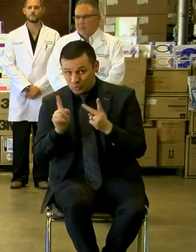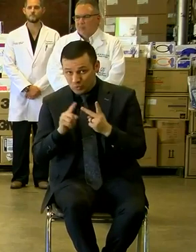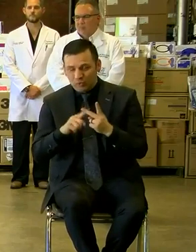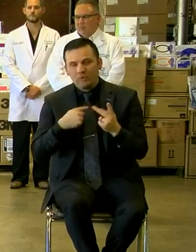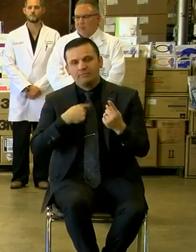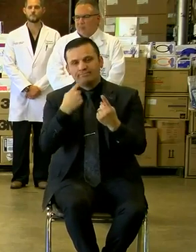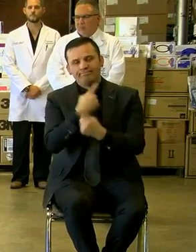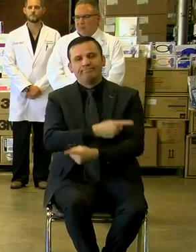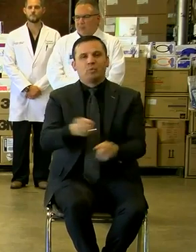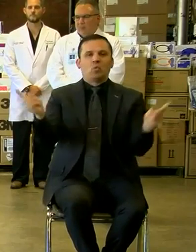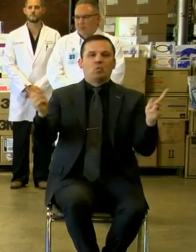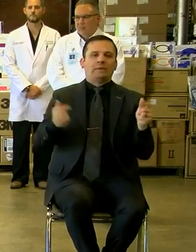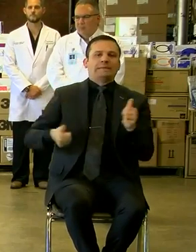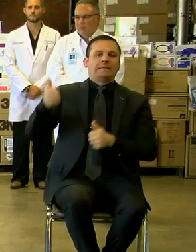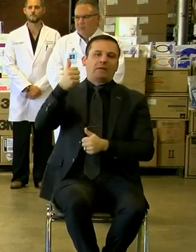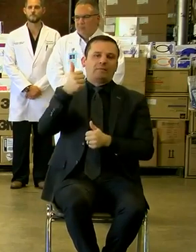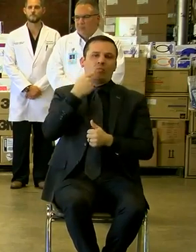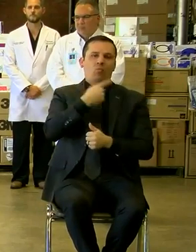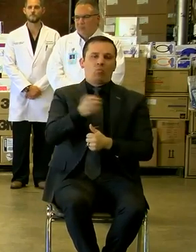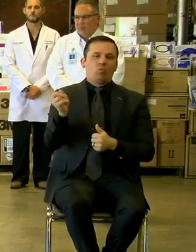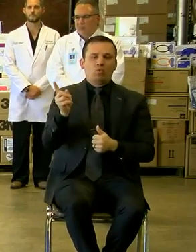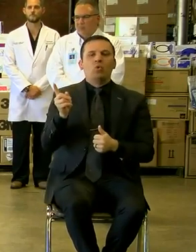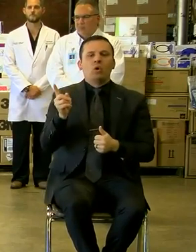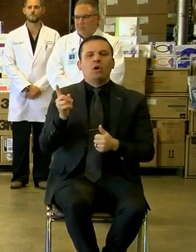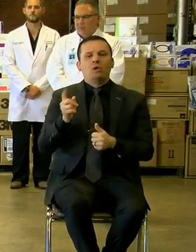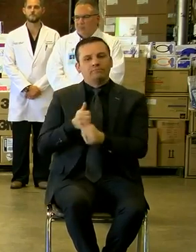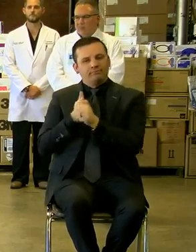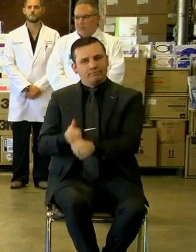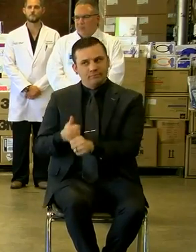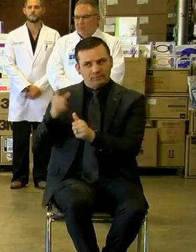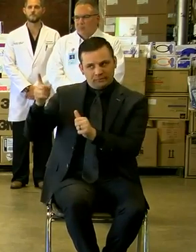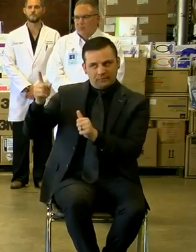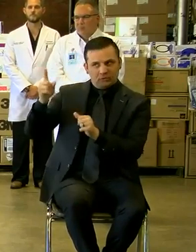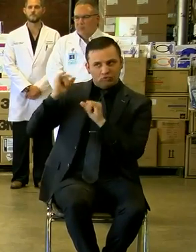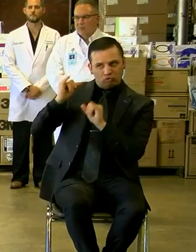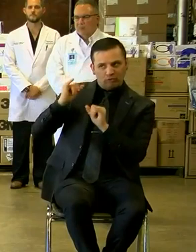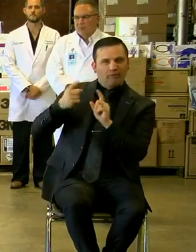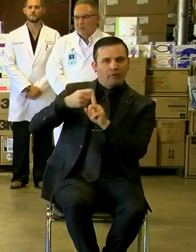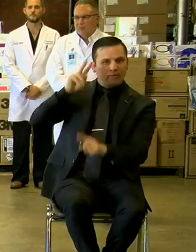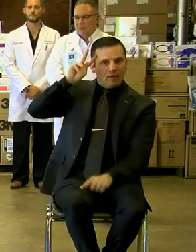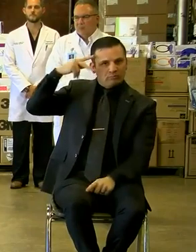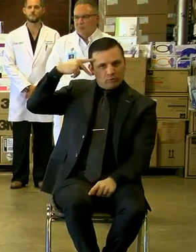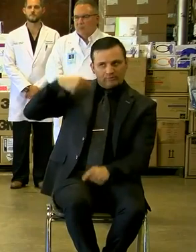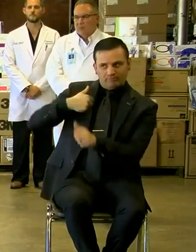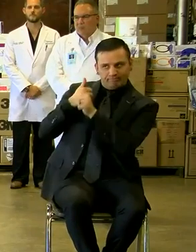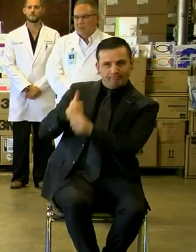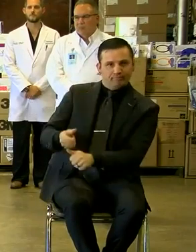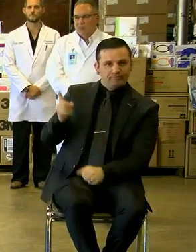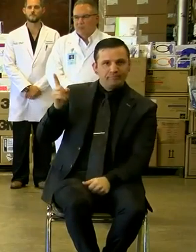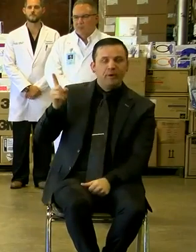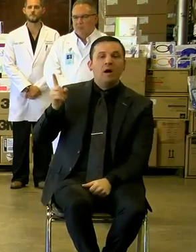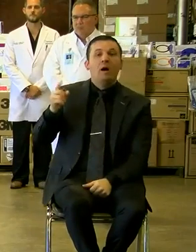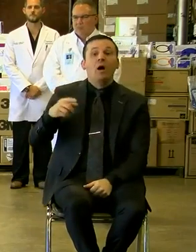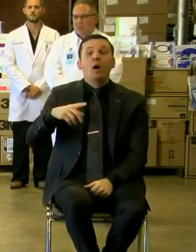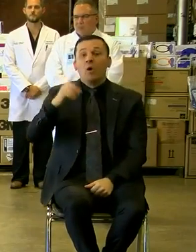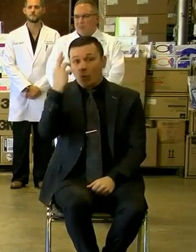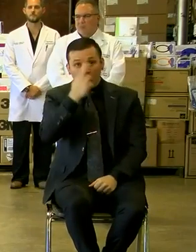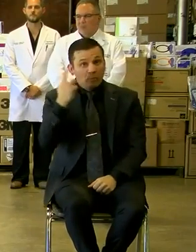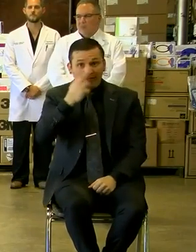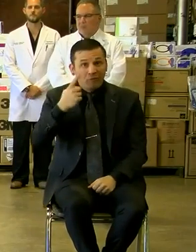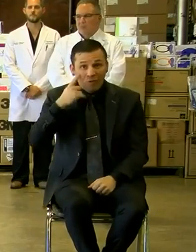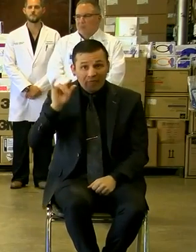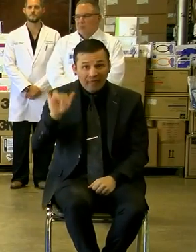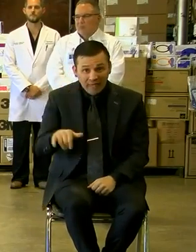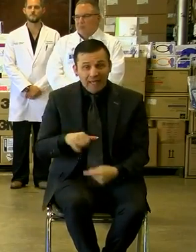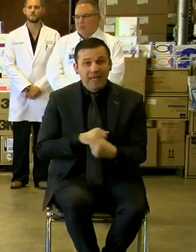executive order today, consistent with the instructions by the Vice President yesterday. The purpose of this is to